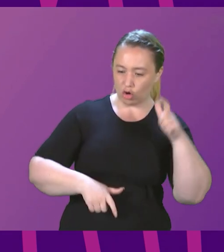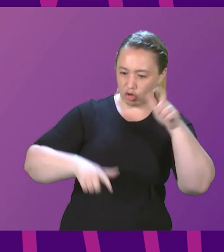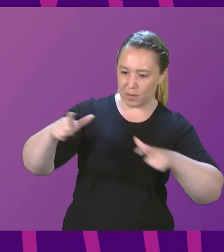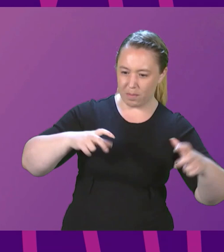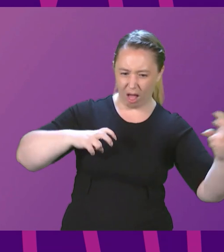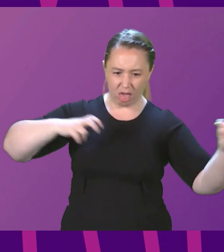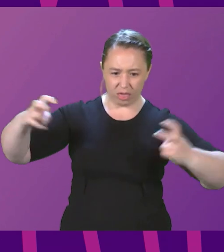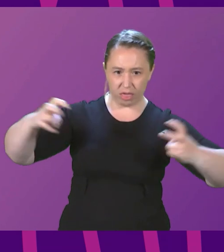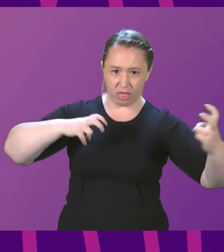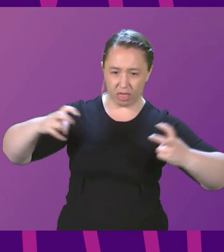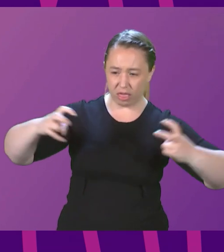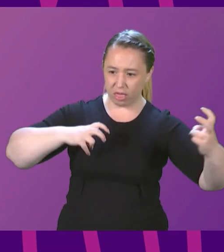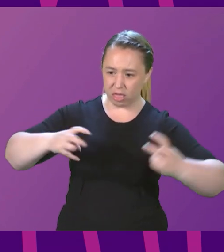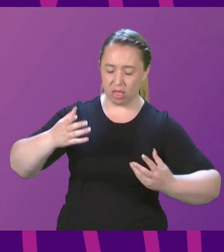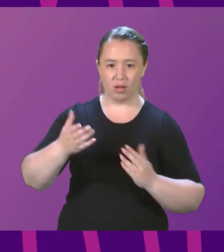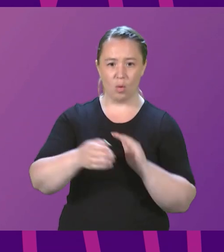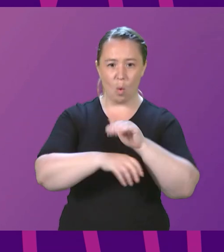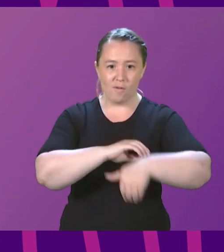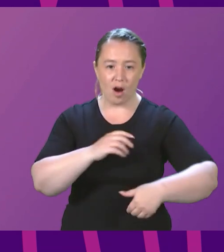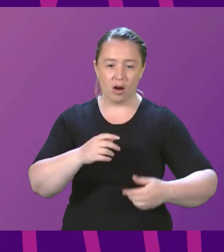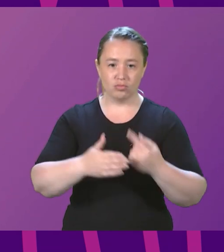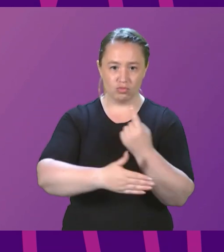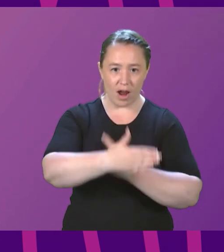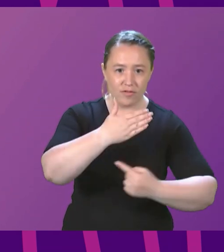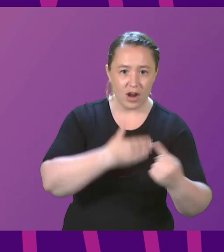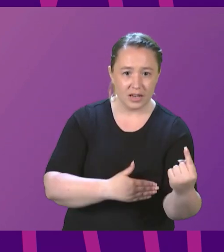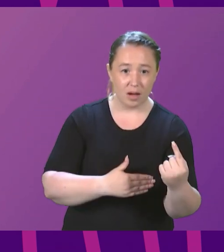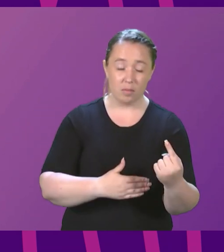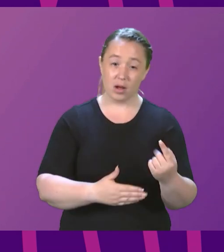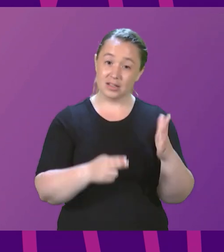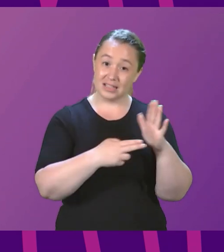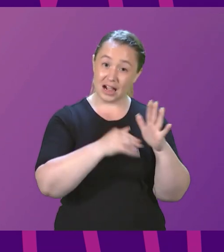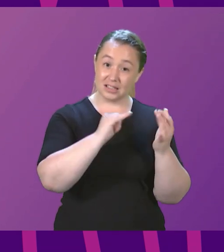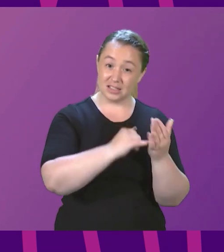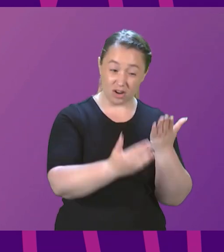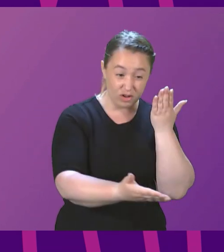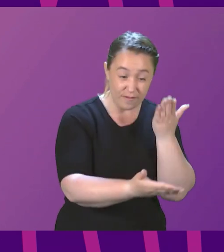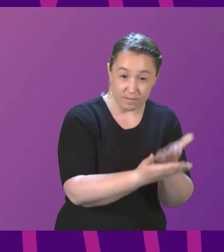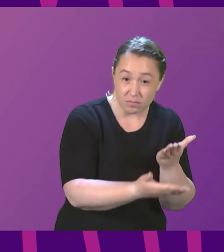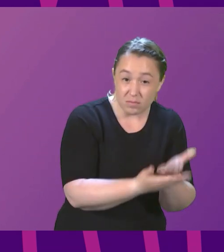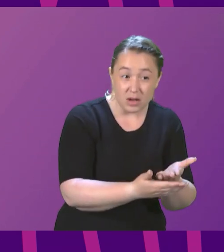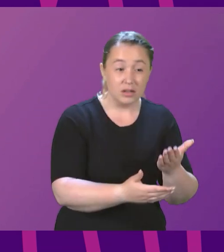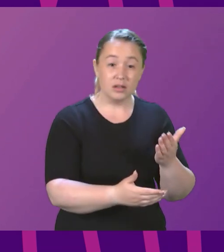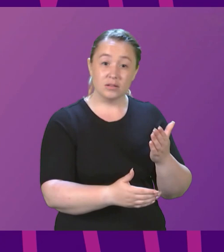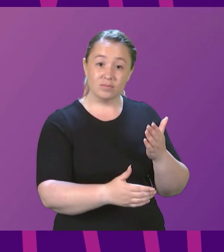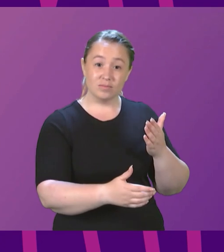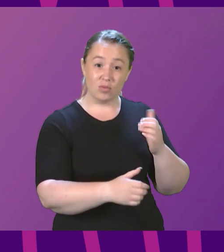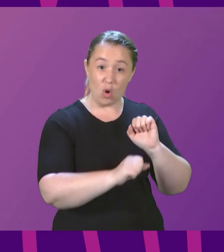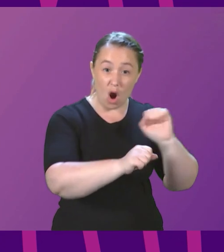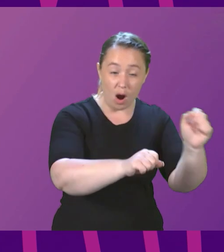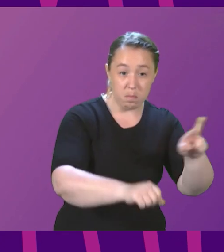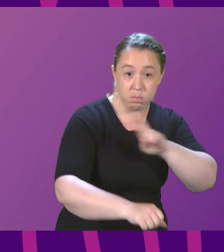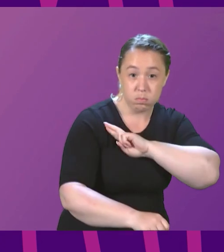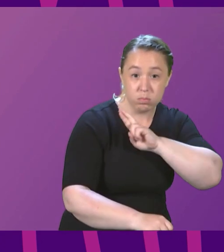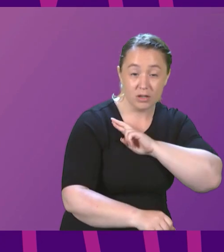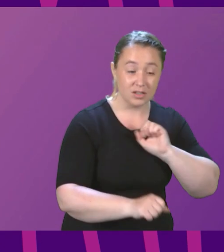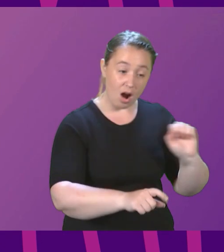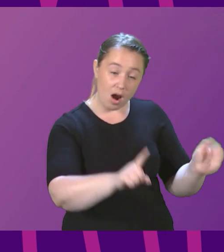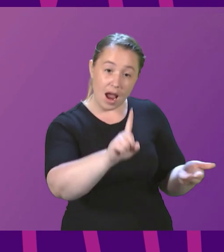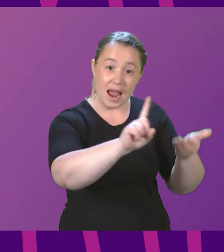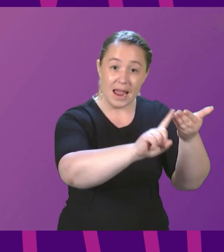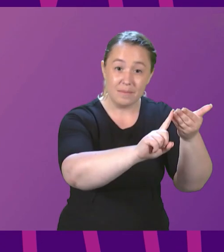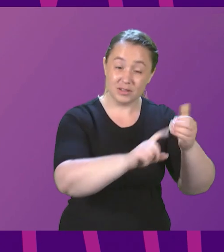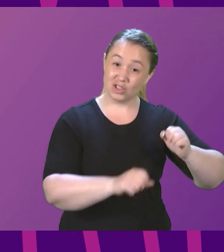her priority, her obsession and her purpose. Frankly, Scotland deserves better. First Minister